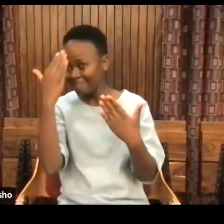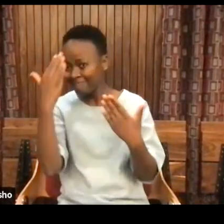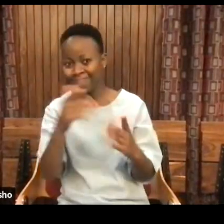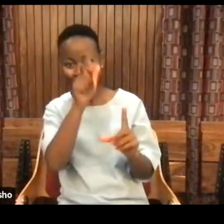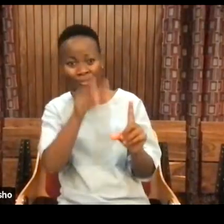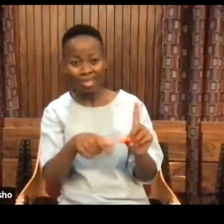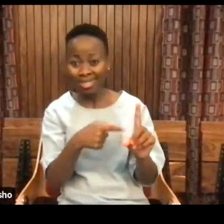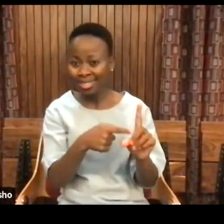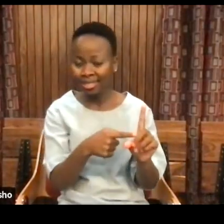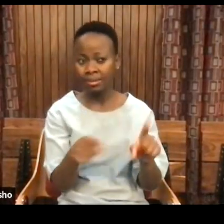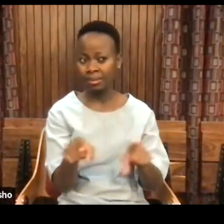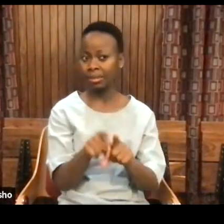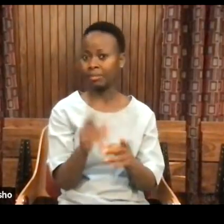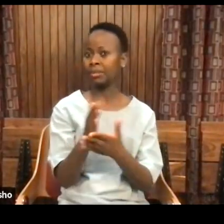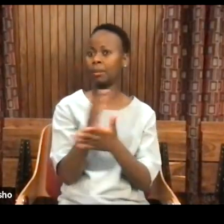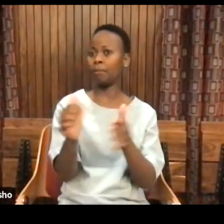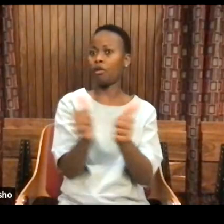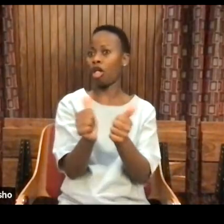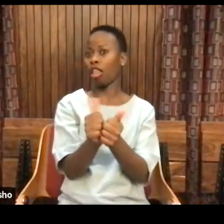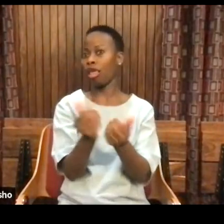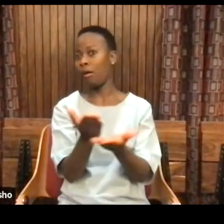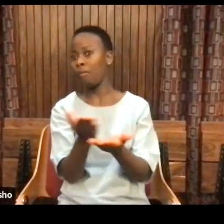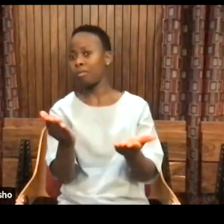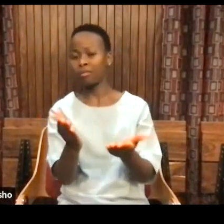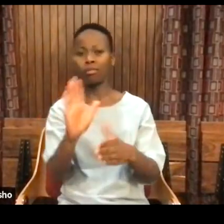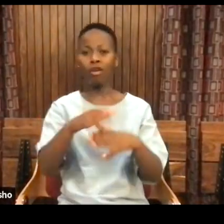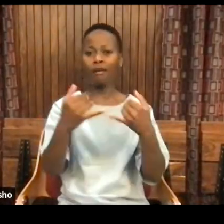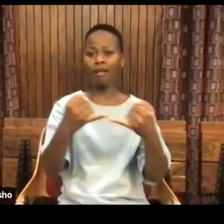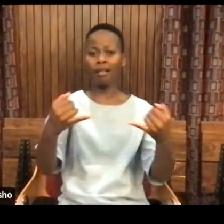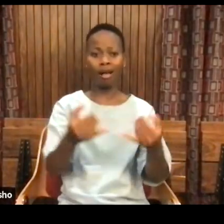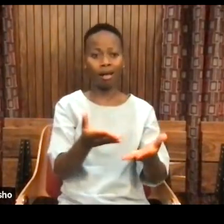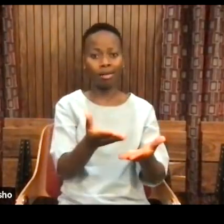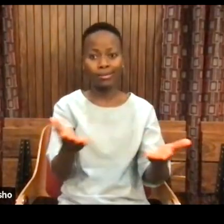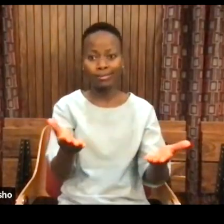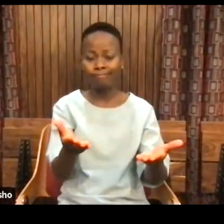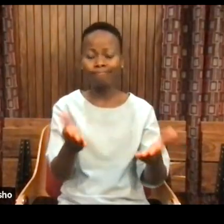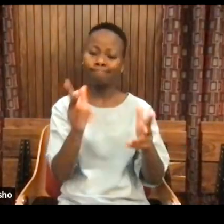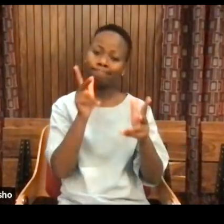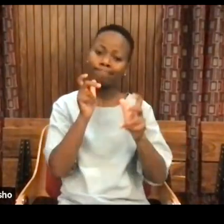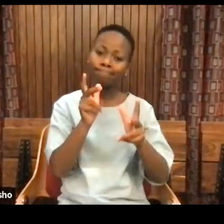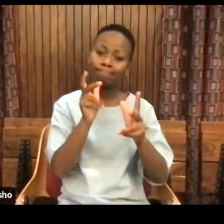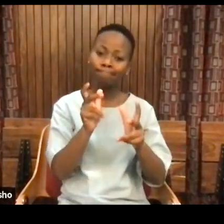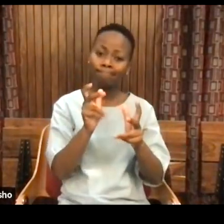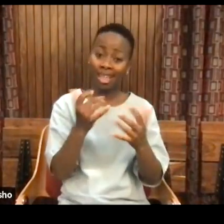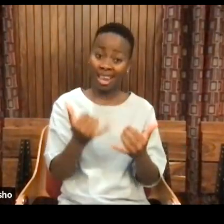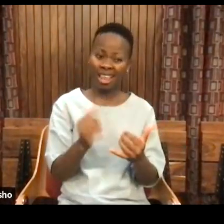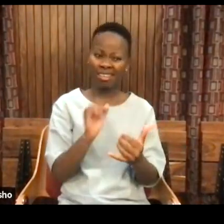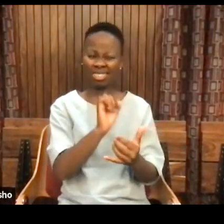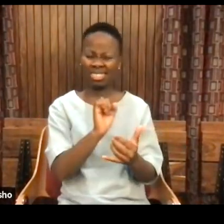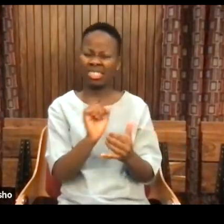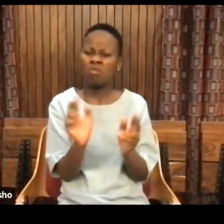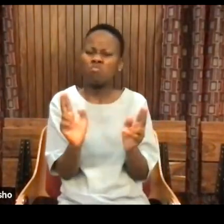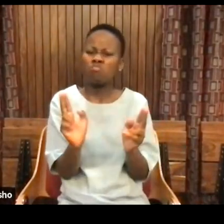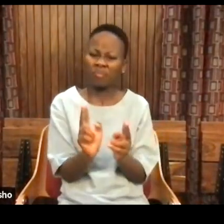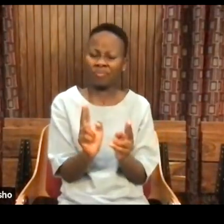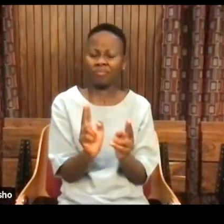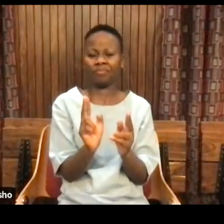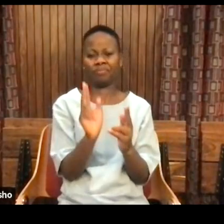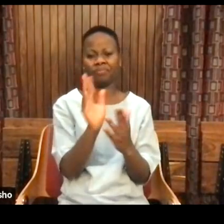and the many colleagues that I see have joined us online, I'll just read through a brief